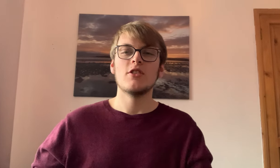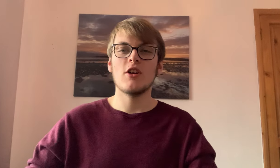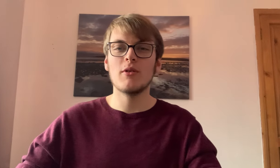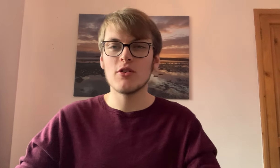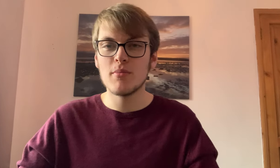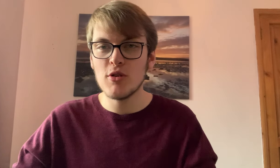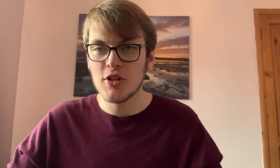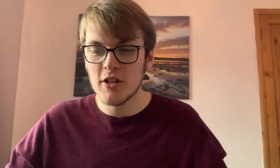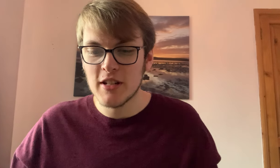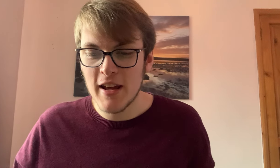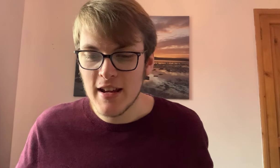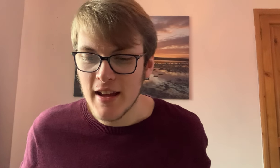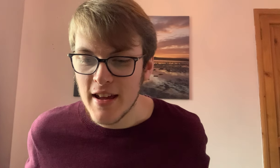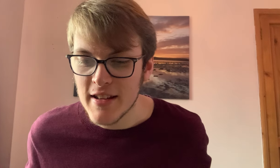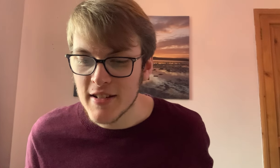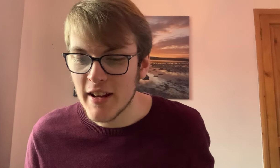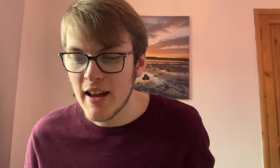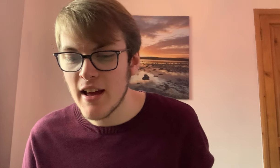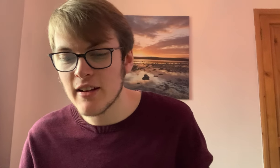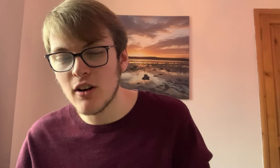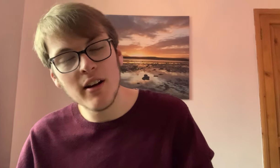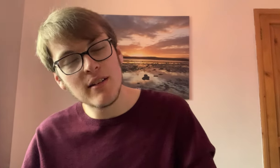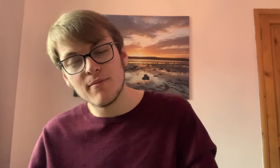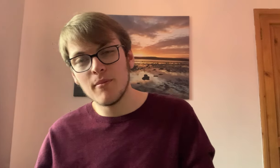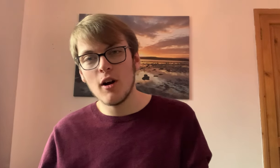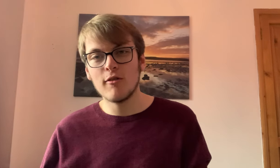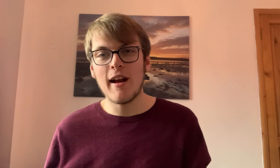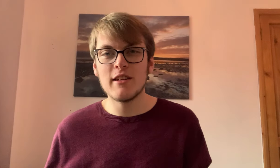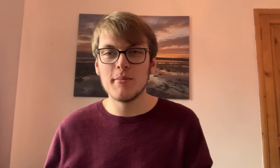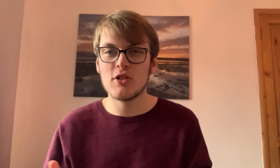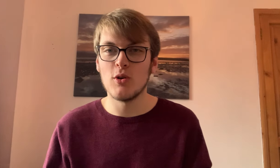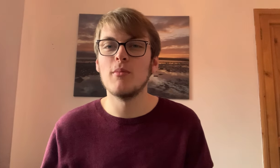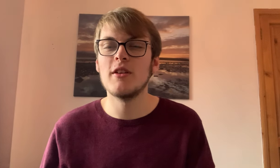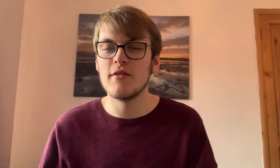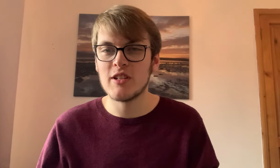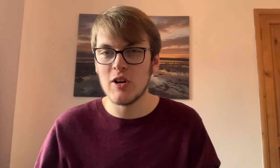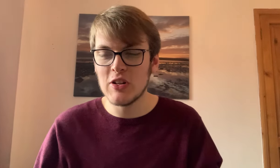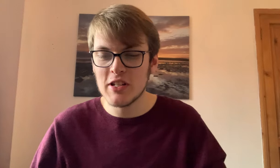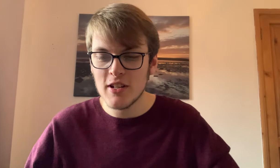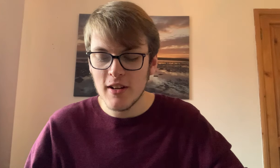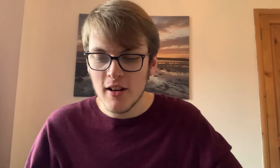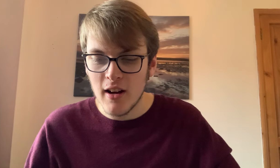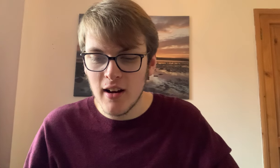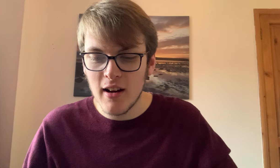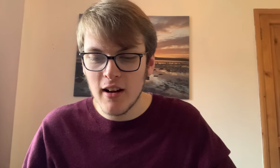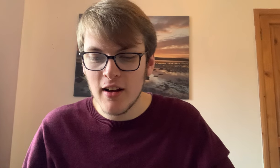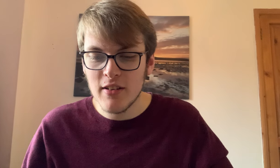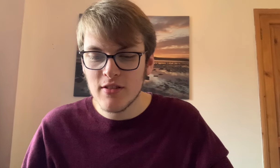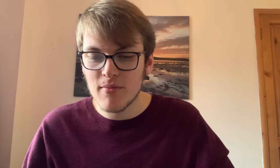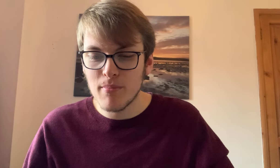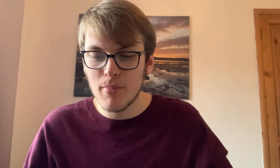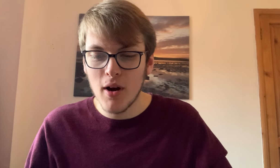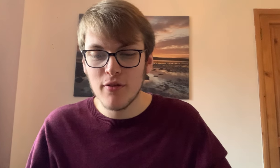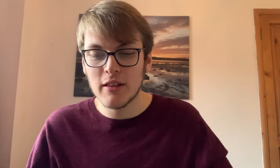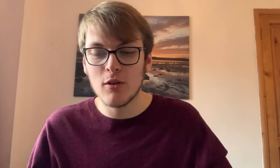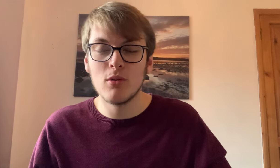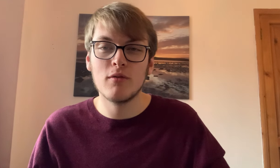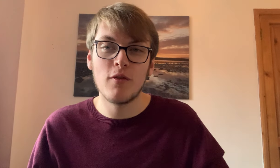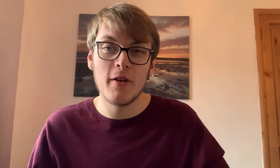so we've got some new signs today. is kind of a random assortment of signs, but I think they're all fun